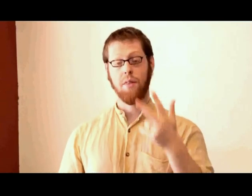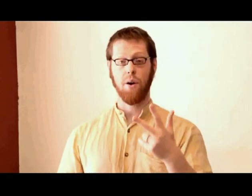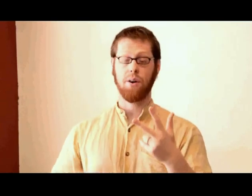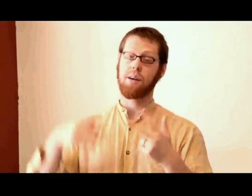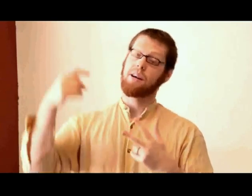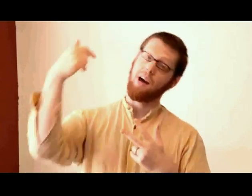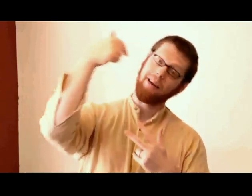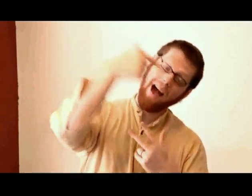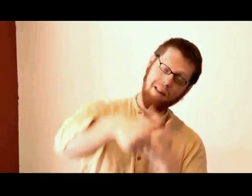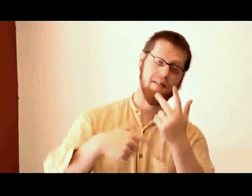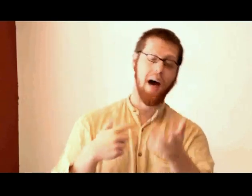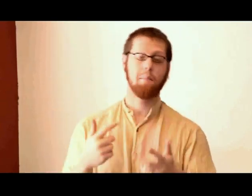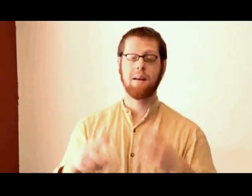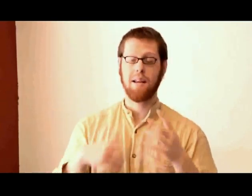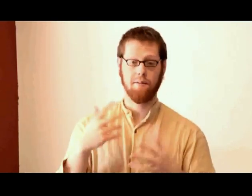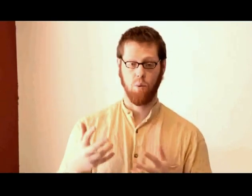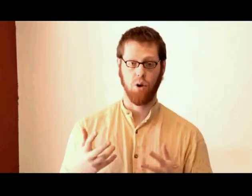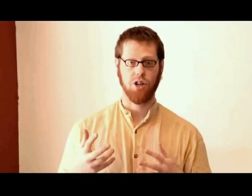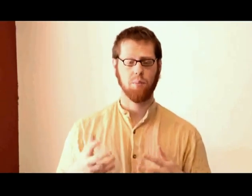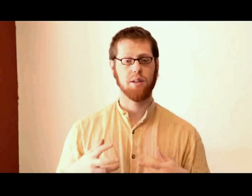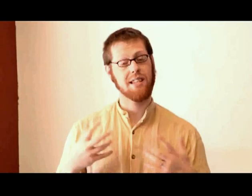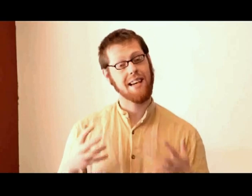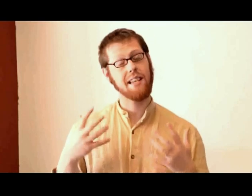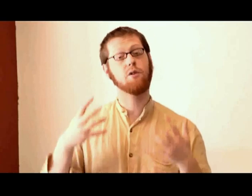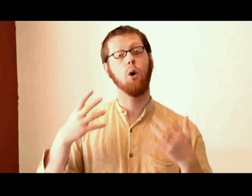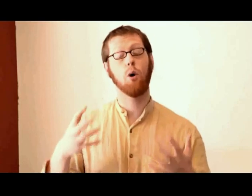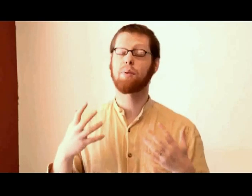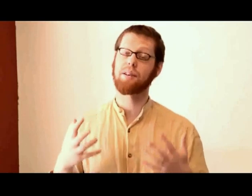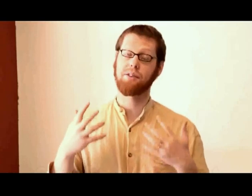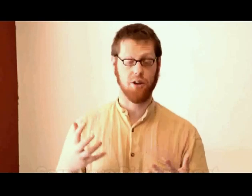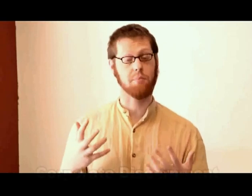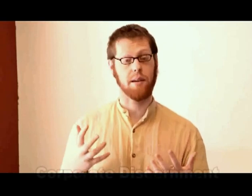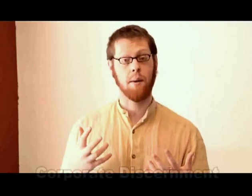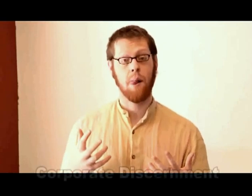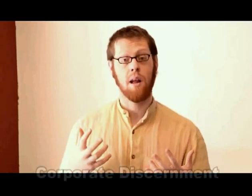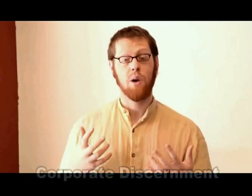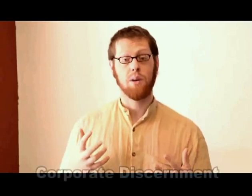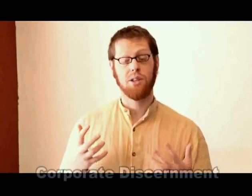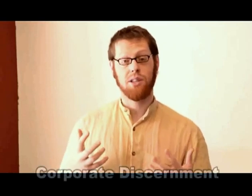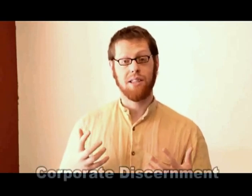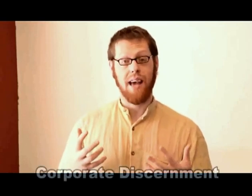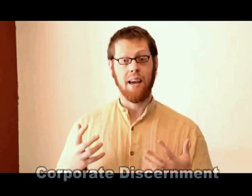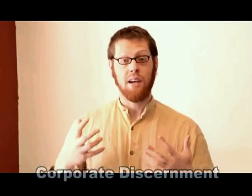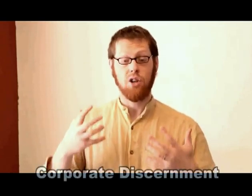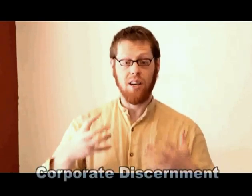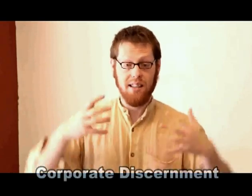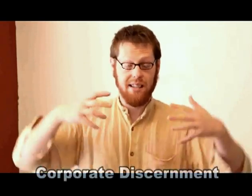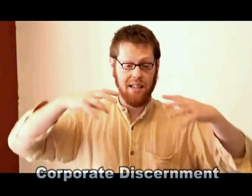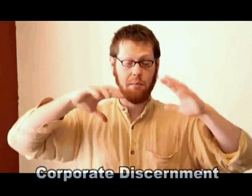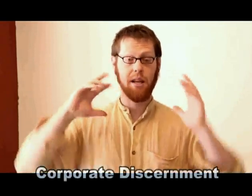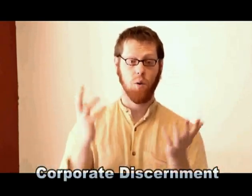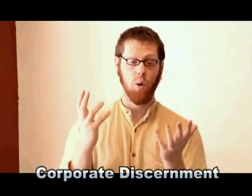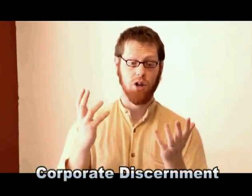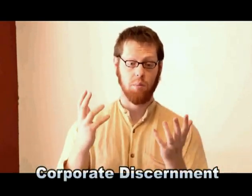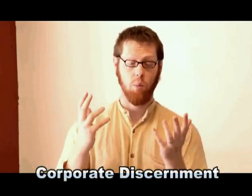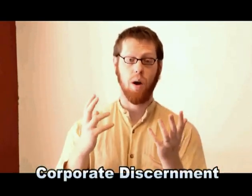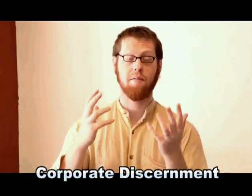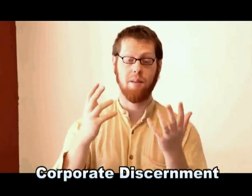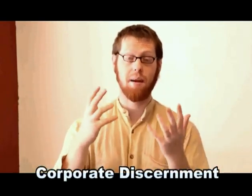Third, coming out of that meeting for worship was this idea of corporate discernment. Which is to say, just as in the meeting for worship, whatever the